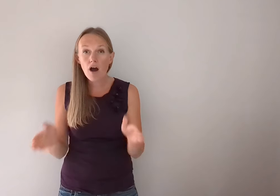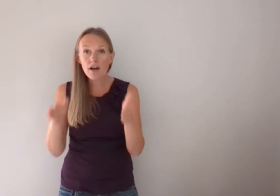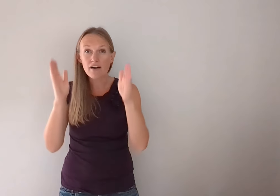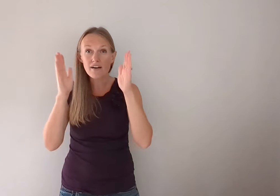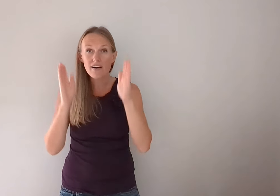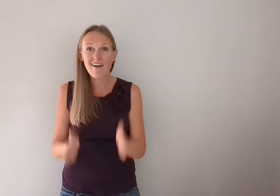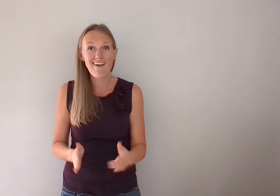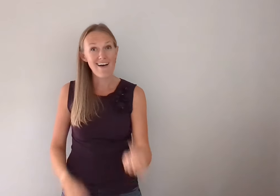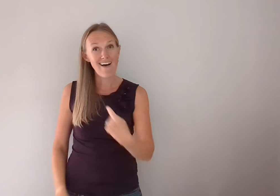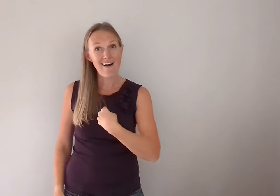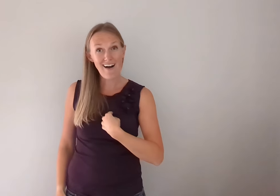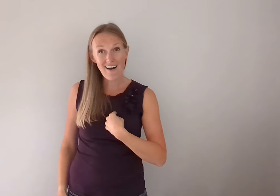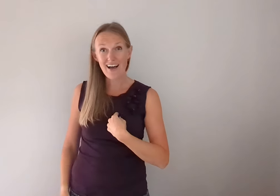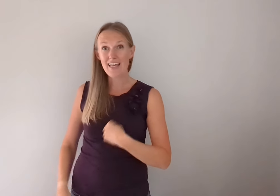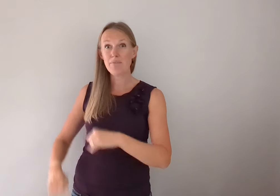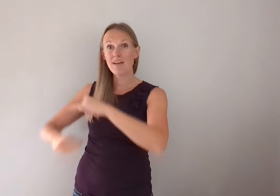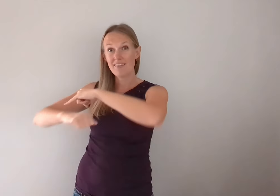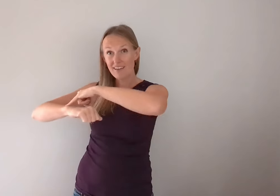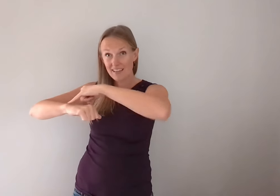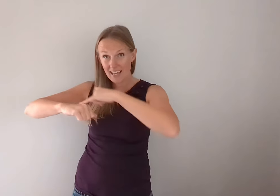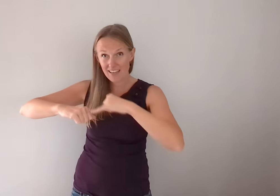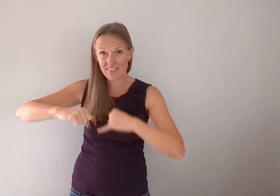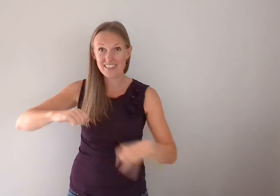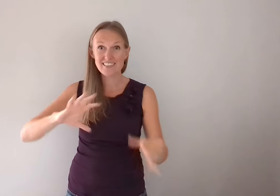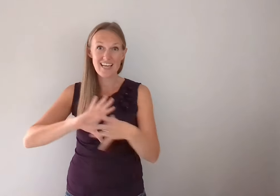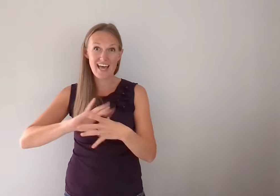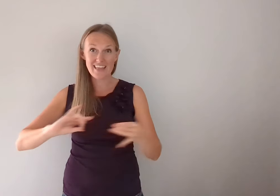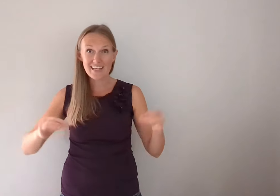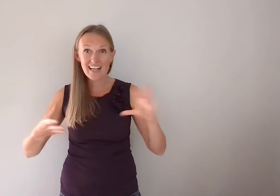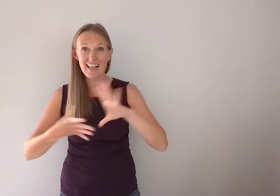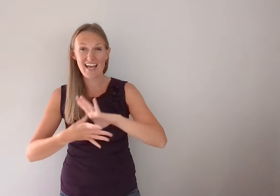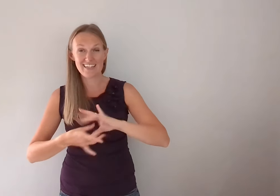Potter, I'm the canvas and the clay.